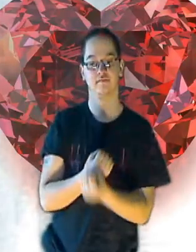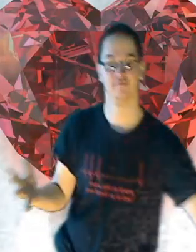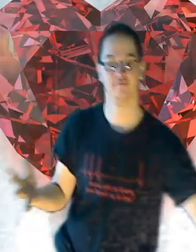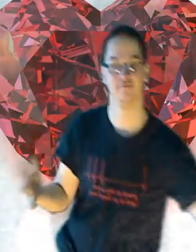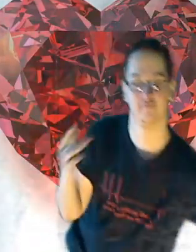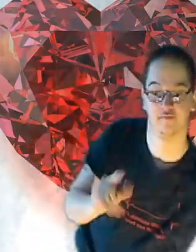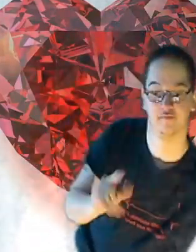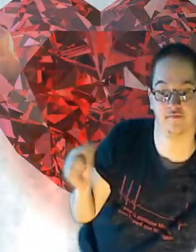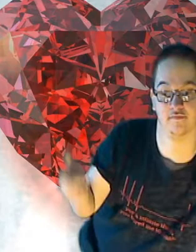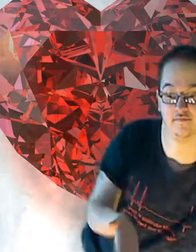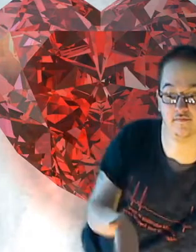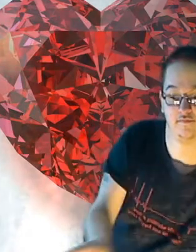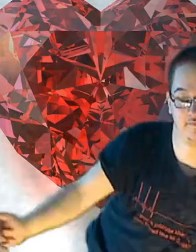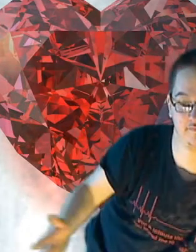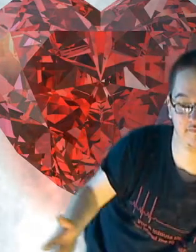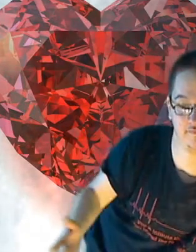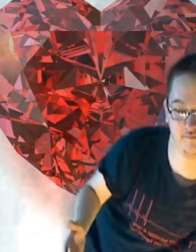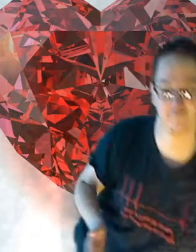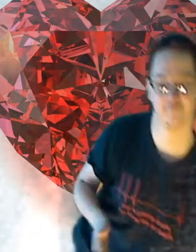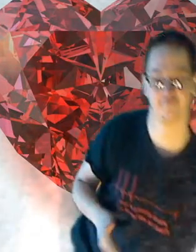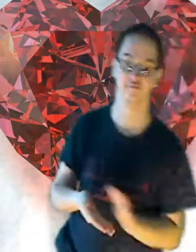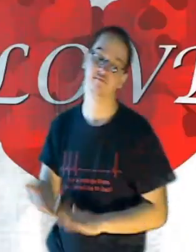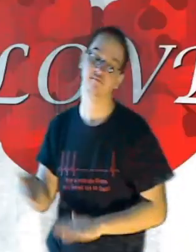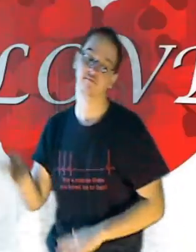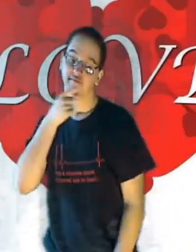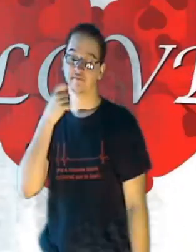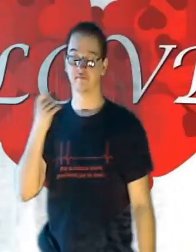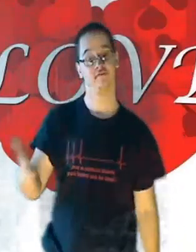Every little river running through your mind